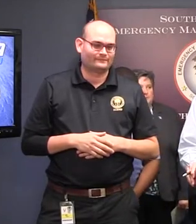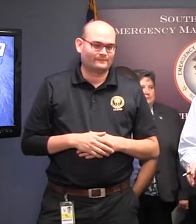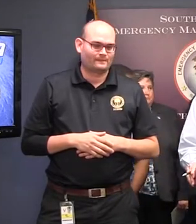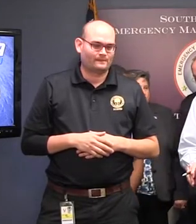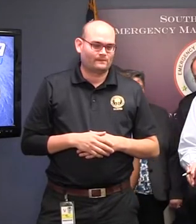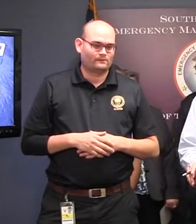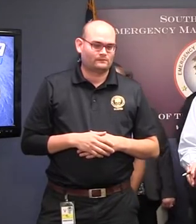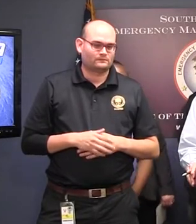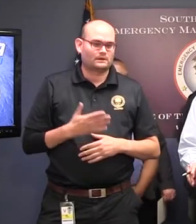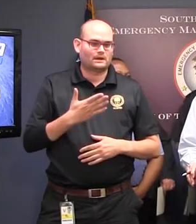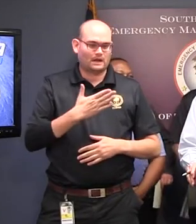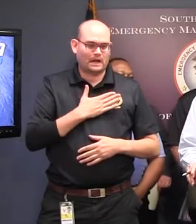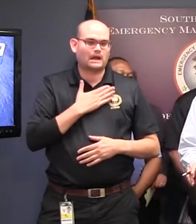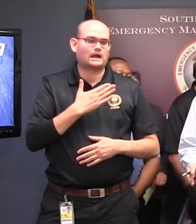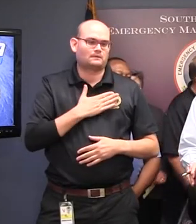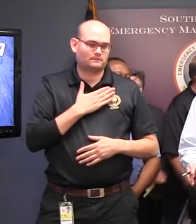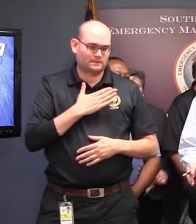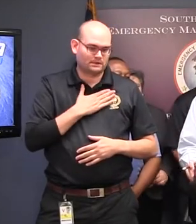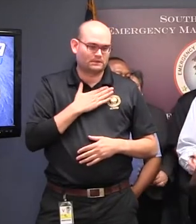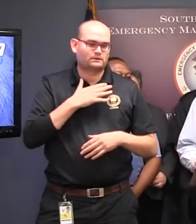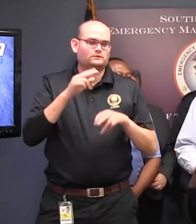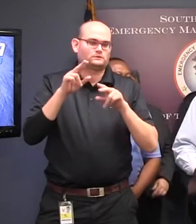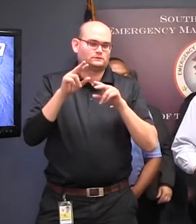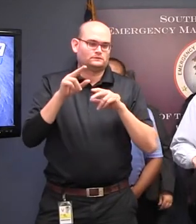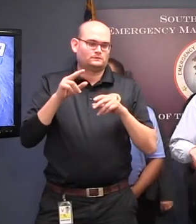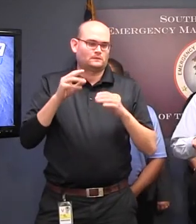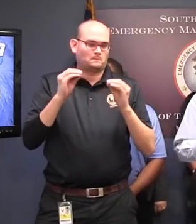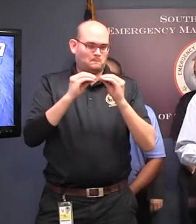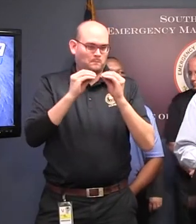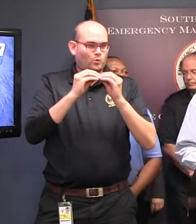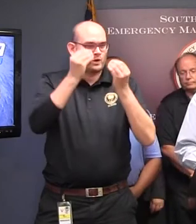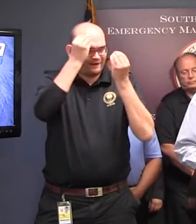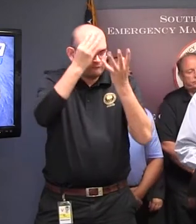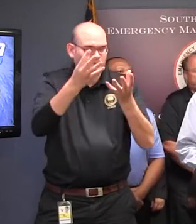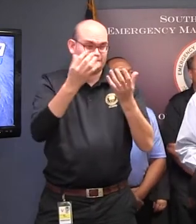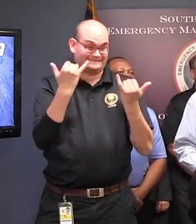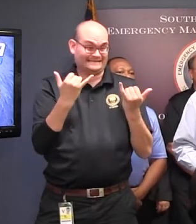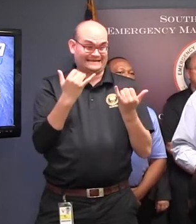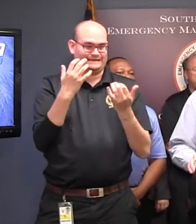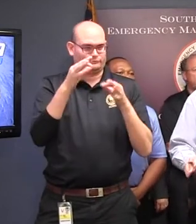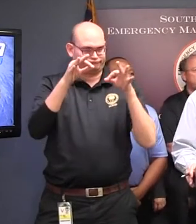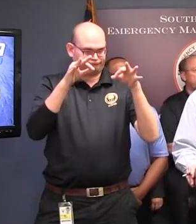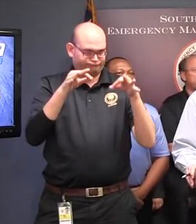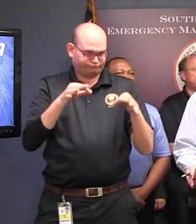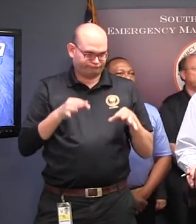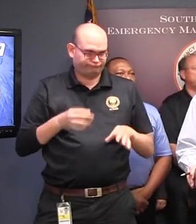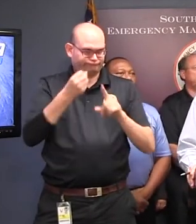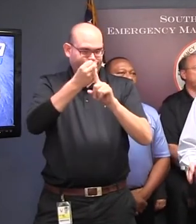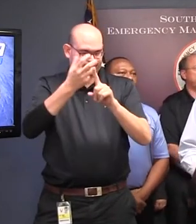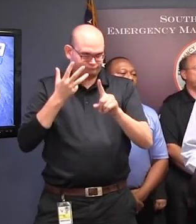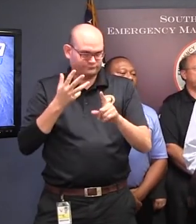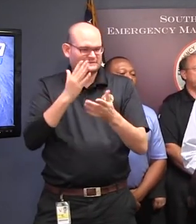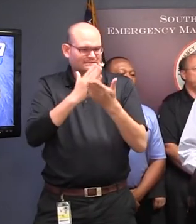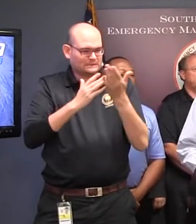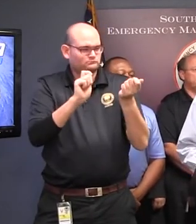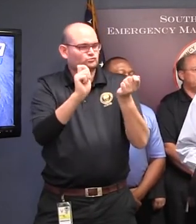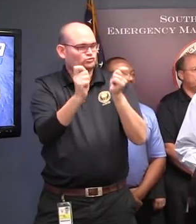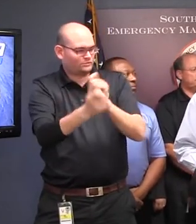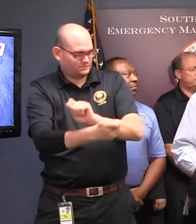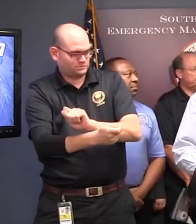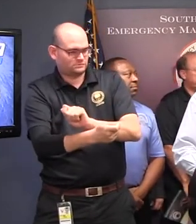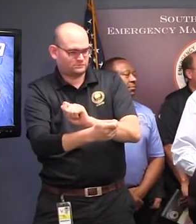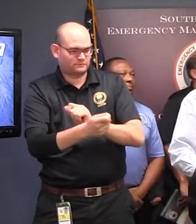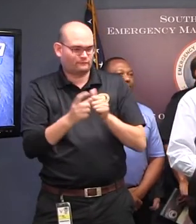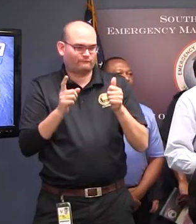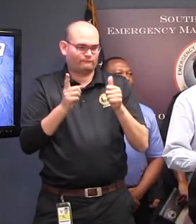We're glad you're here. We have more information. have been a few changes and updates. I'd like to call on first John